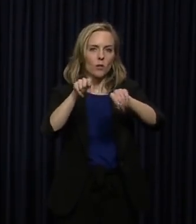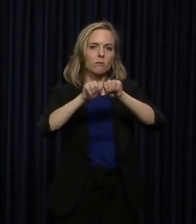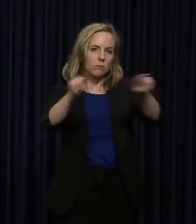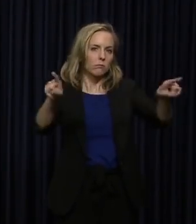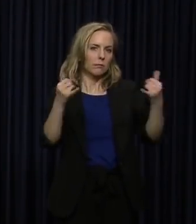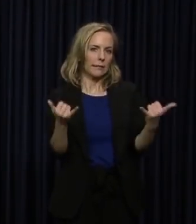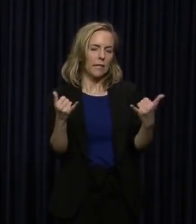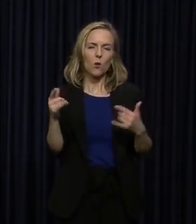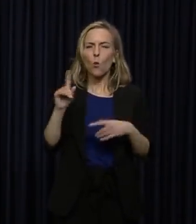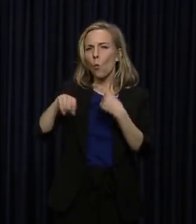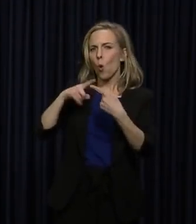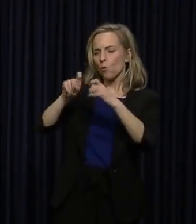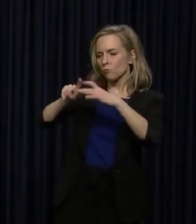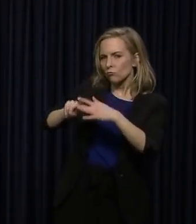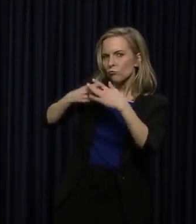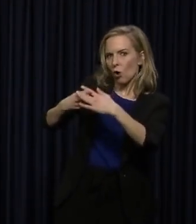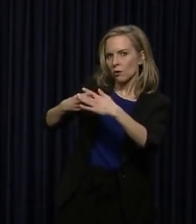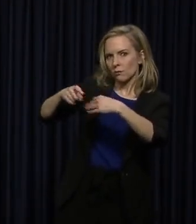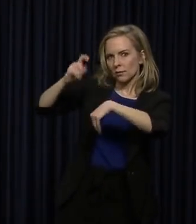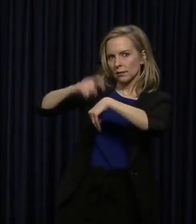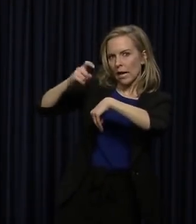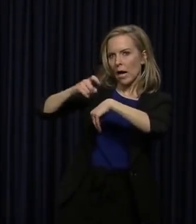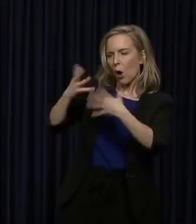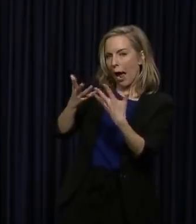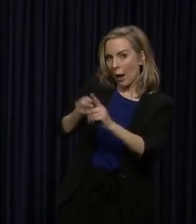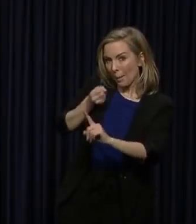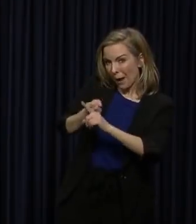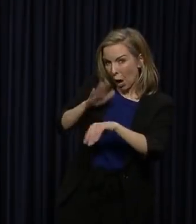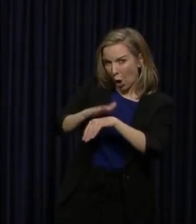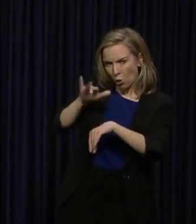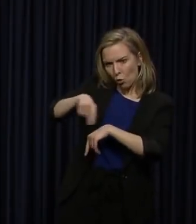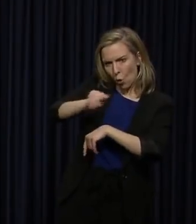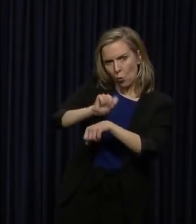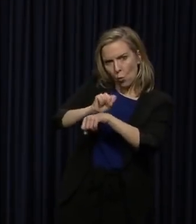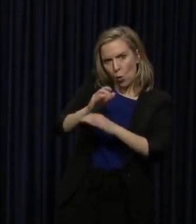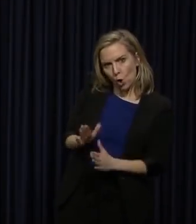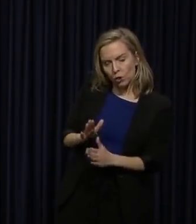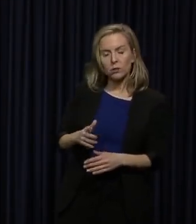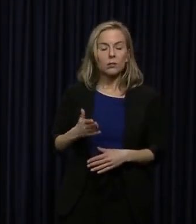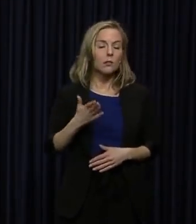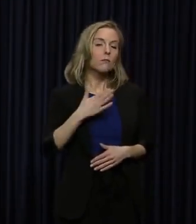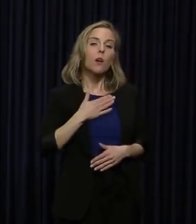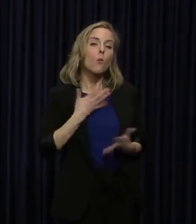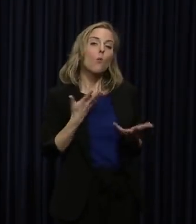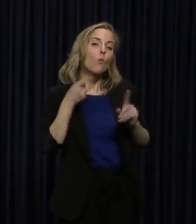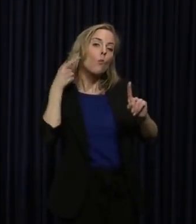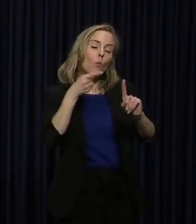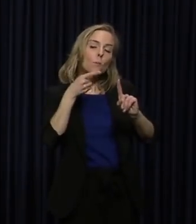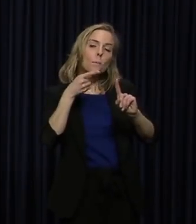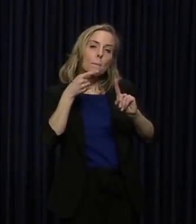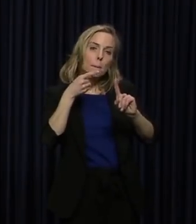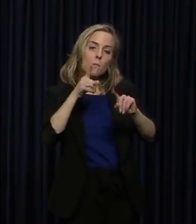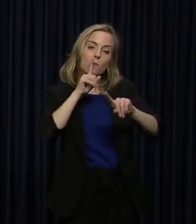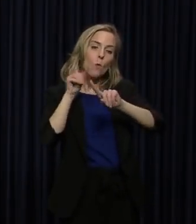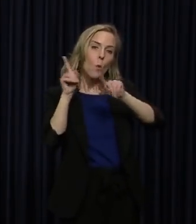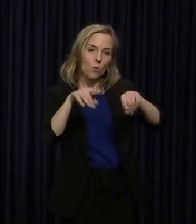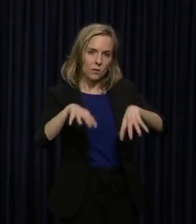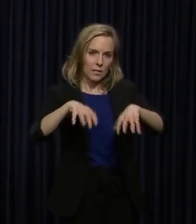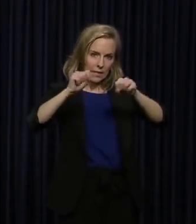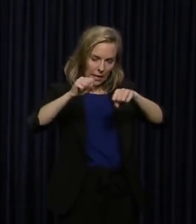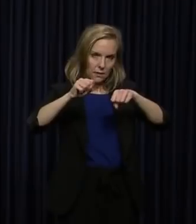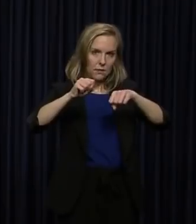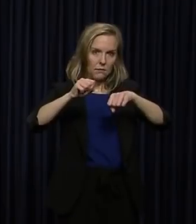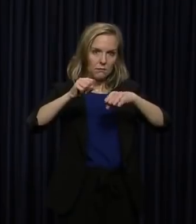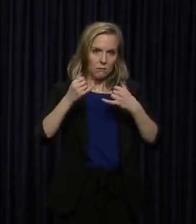will that take effect, and can you talk a little bit more about the impact that you're expecting on workers? Well, my goal is that the order will take